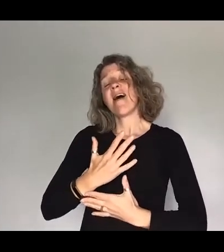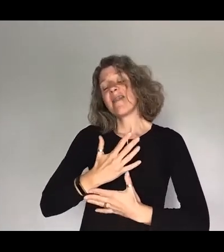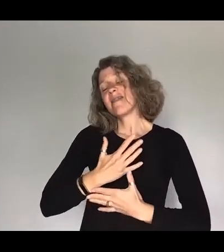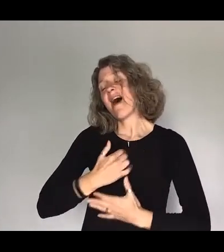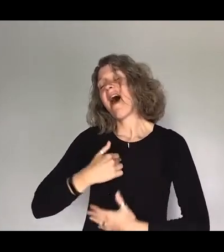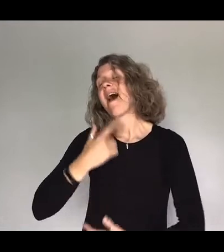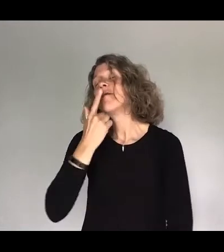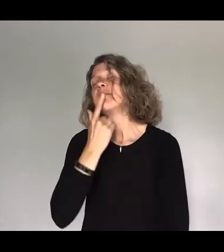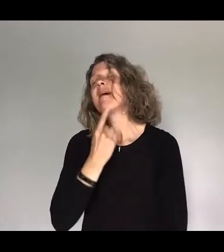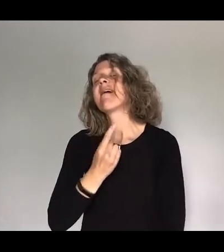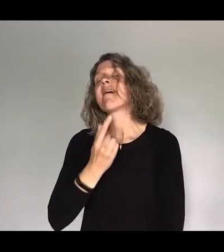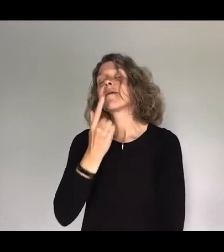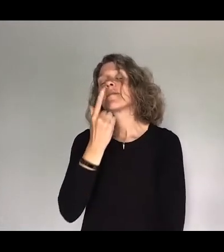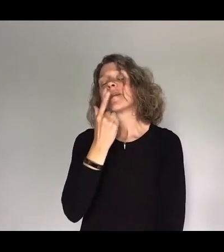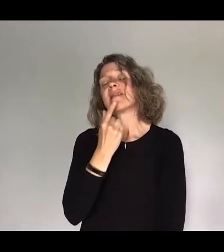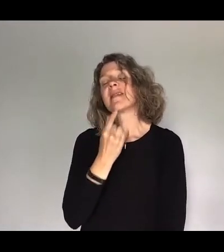I will sing